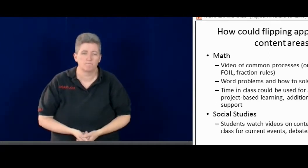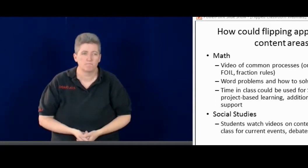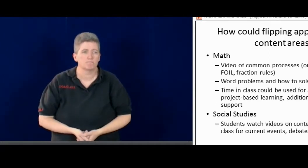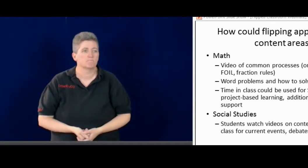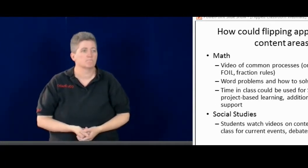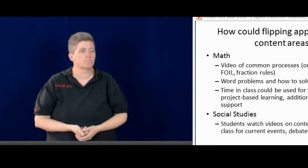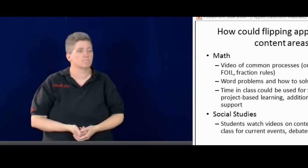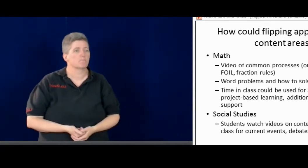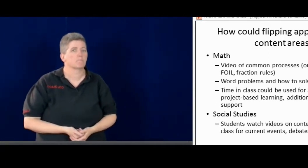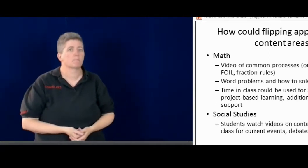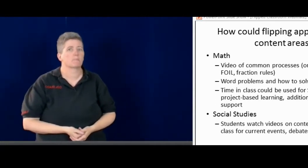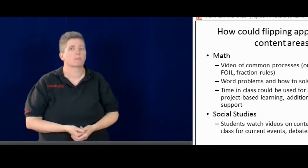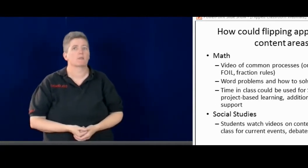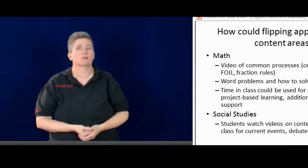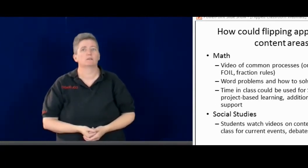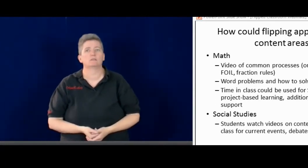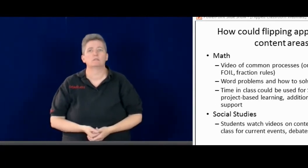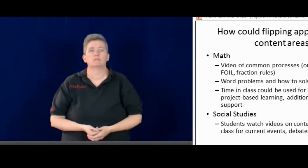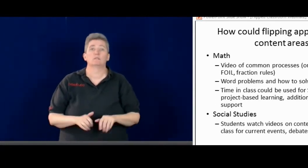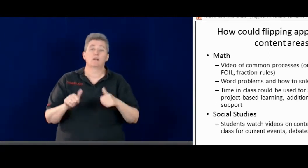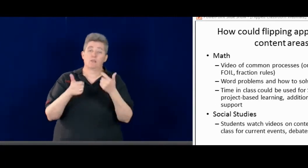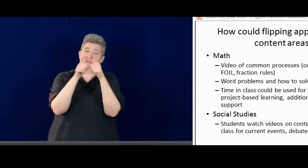And talk about current events as well.